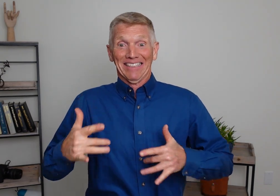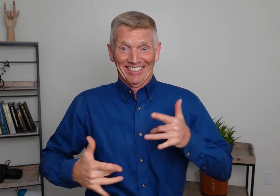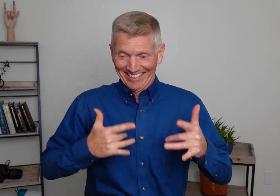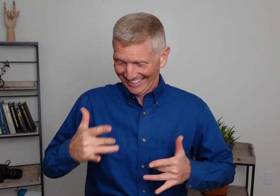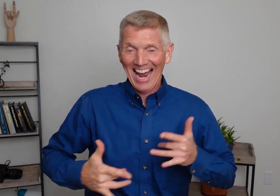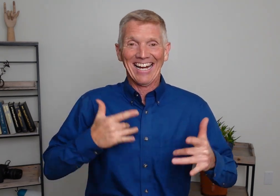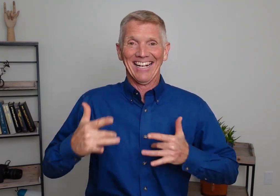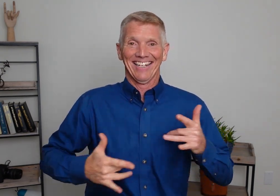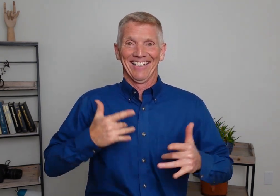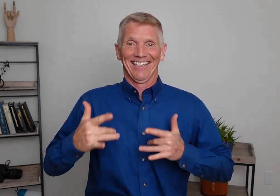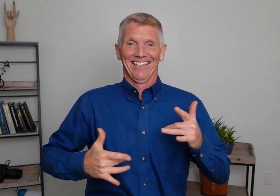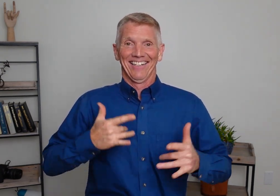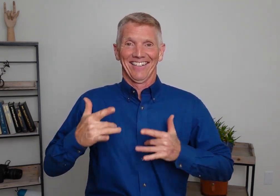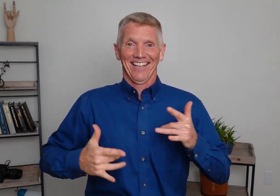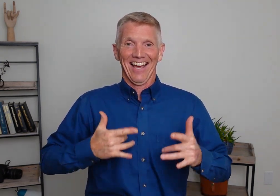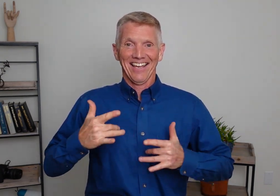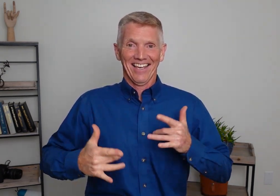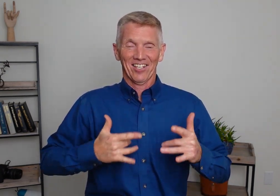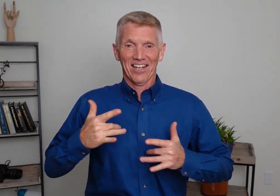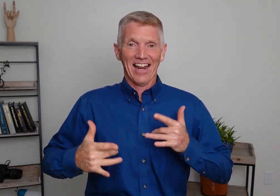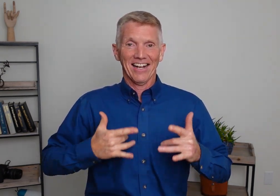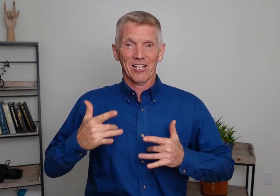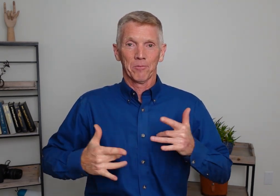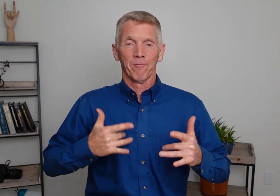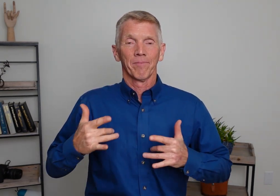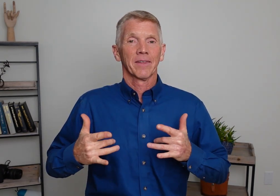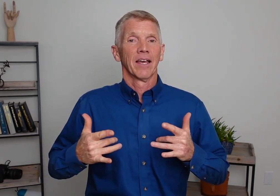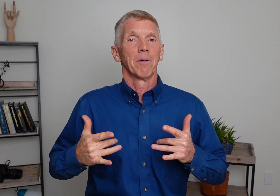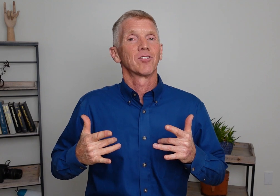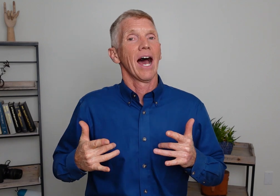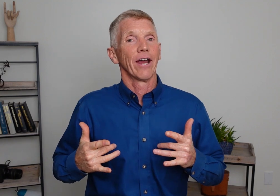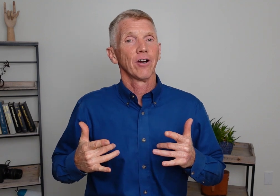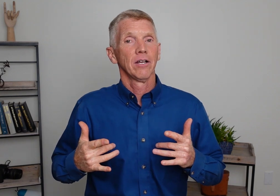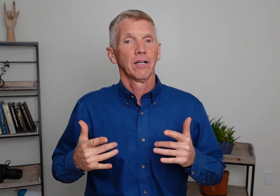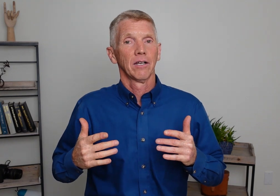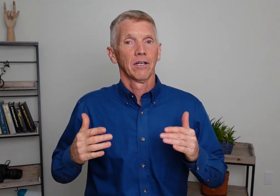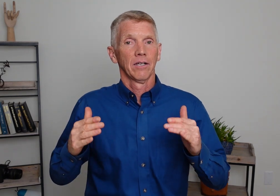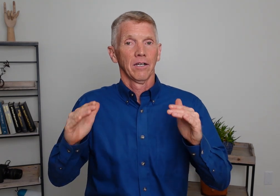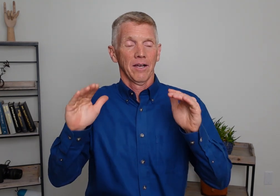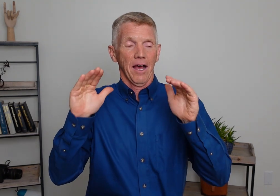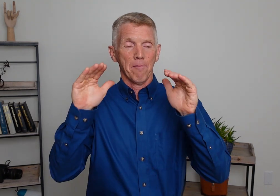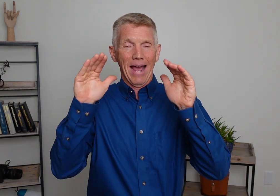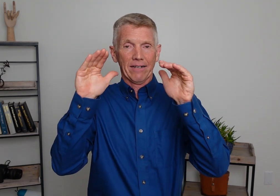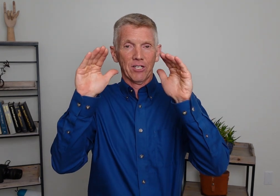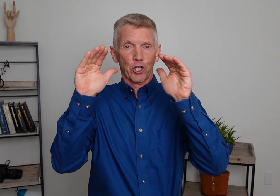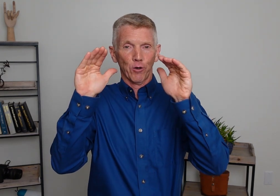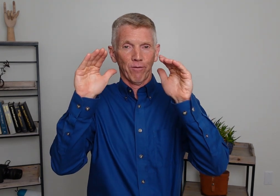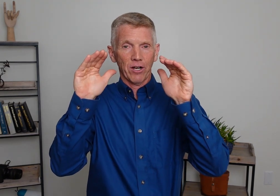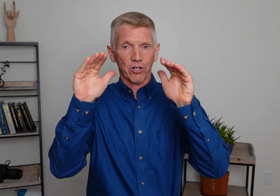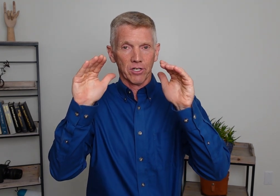excited. Okay. Excited. How about tired? I'm back to these curved fingers.